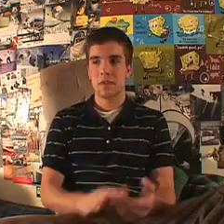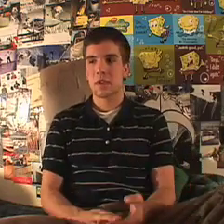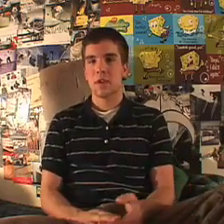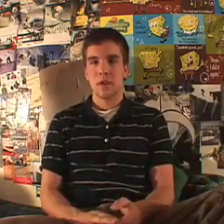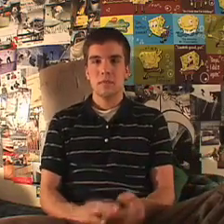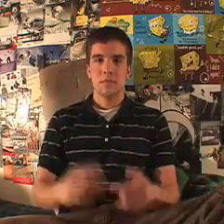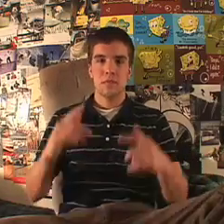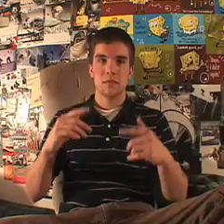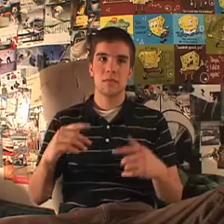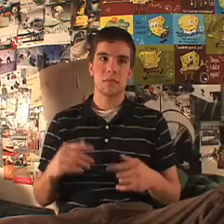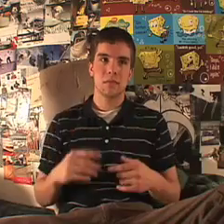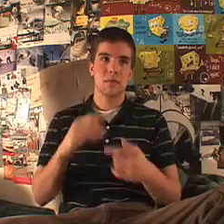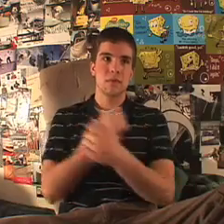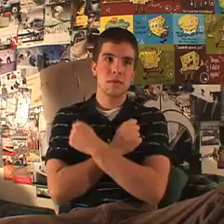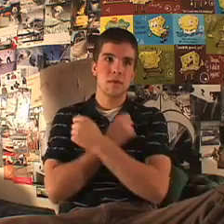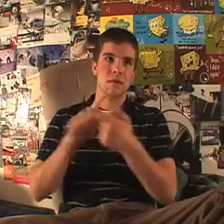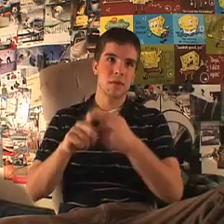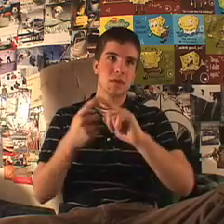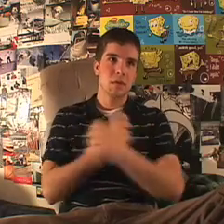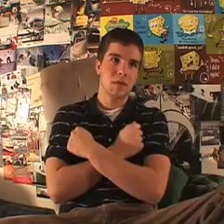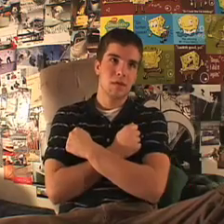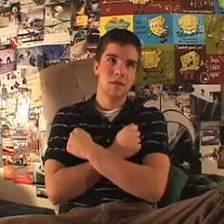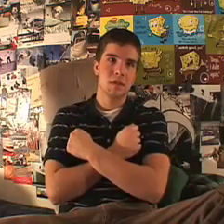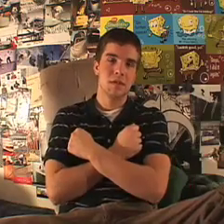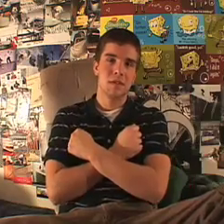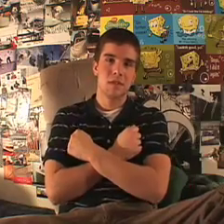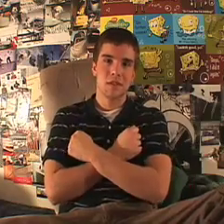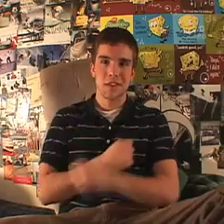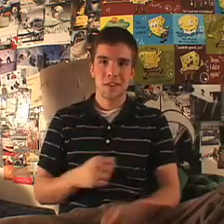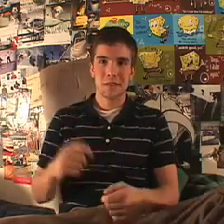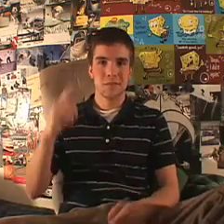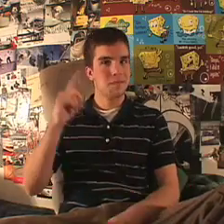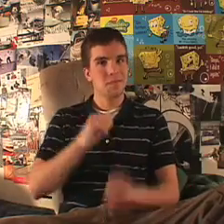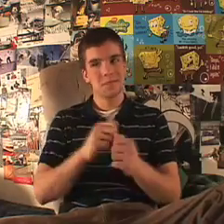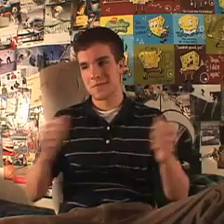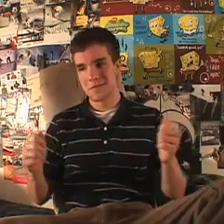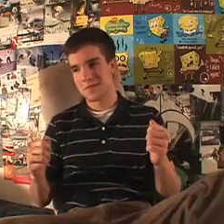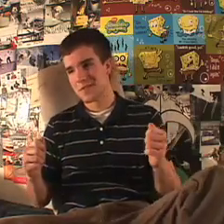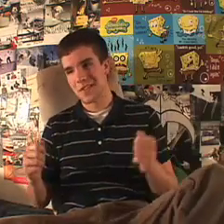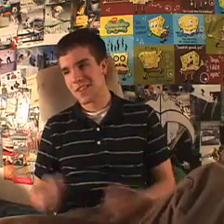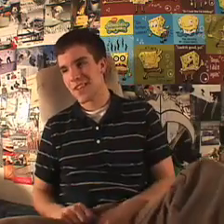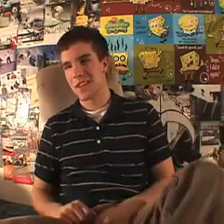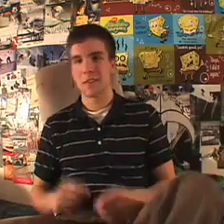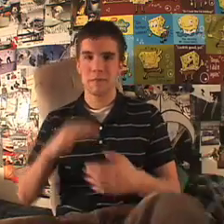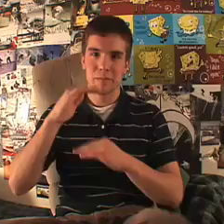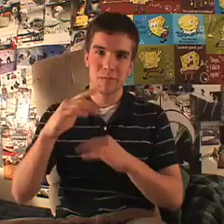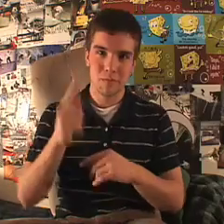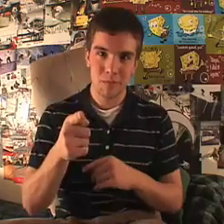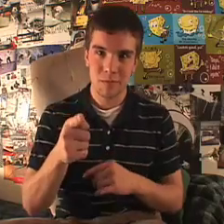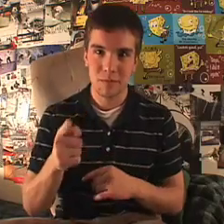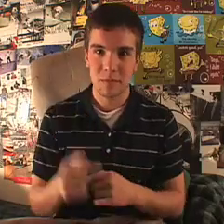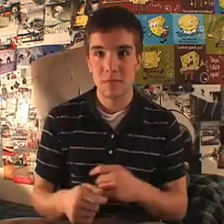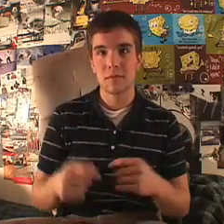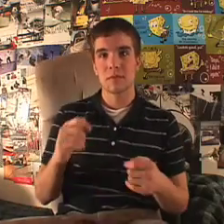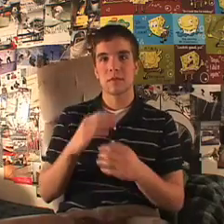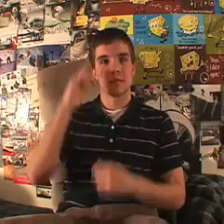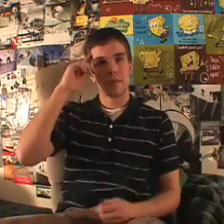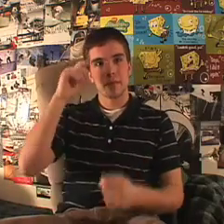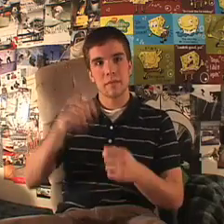But of all these friends and lovers There is no one who confers with you And these memories